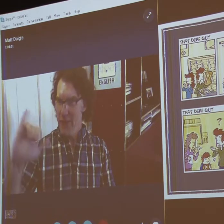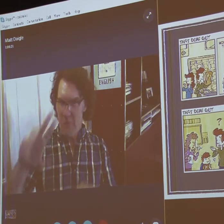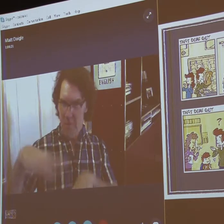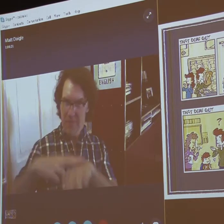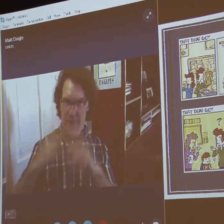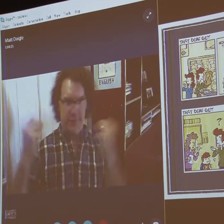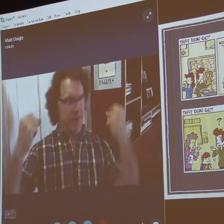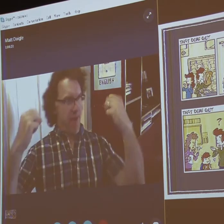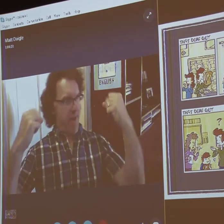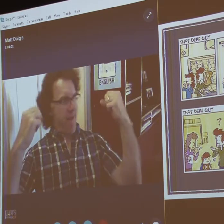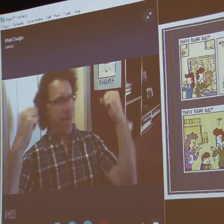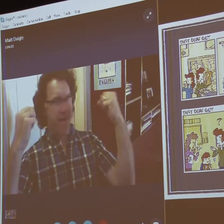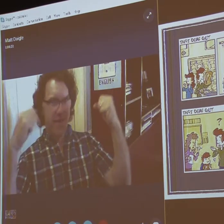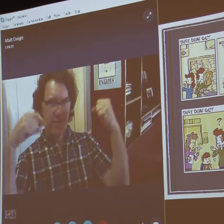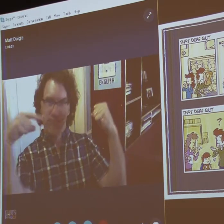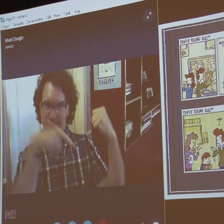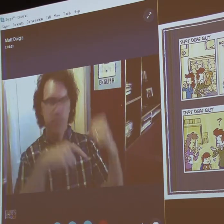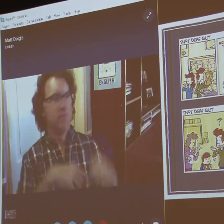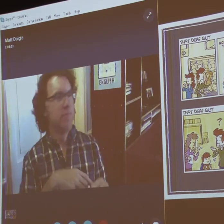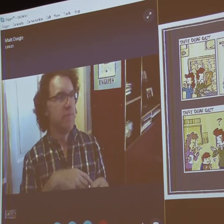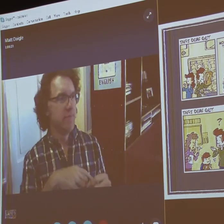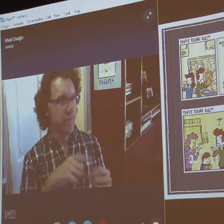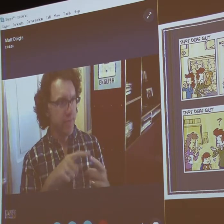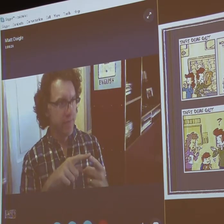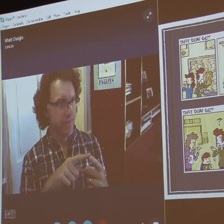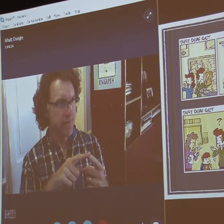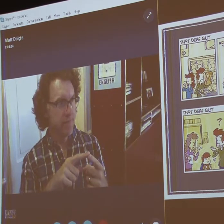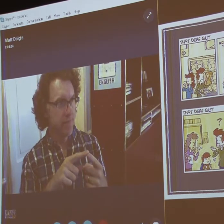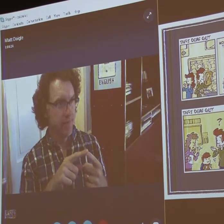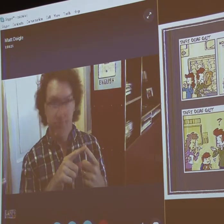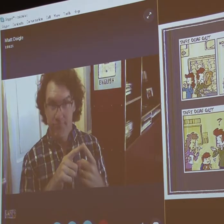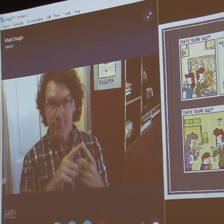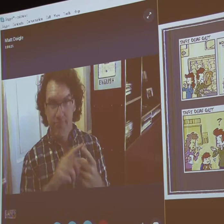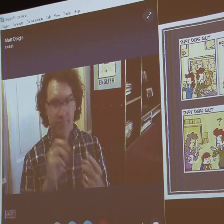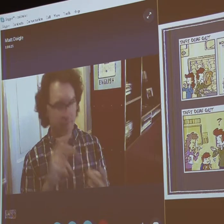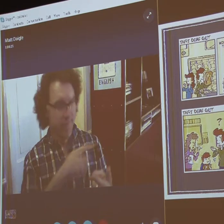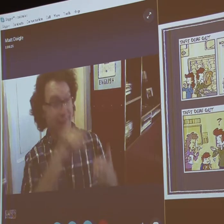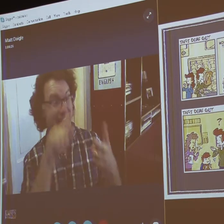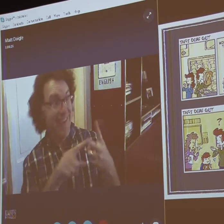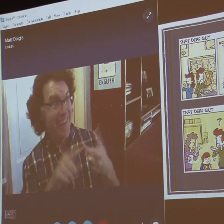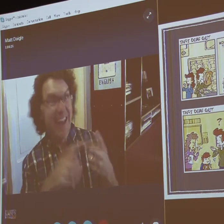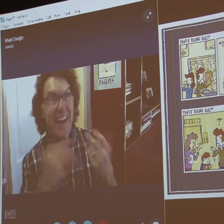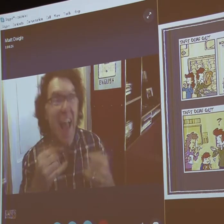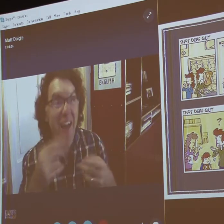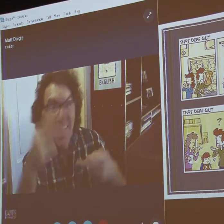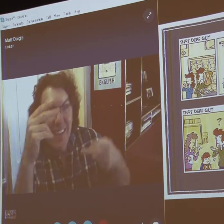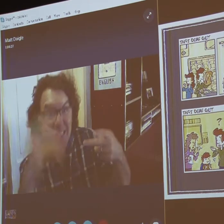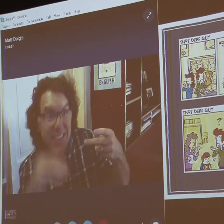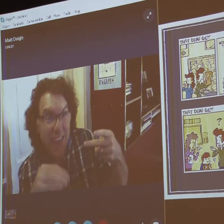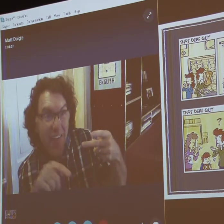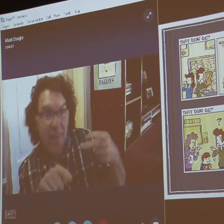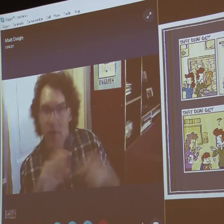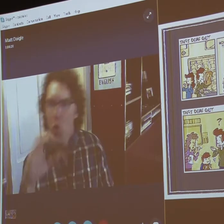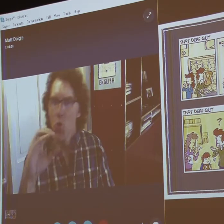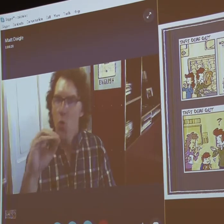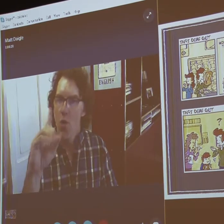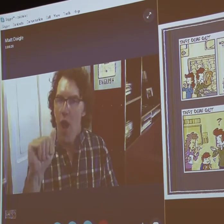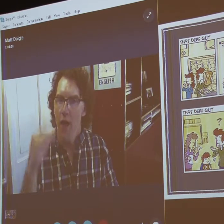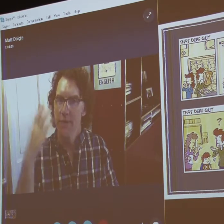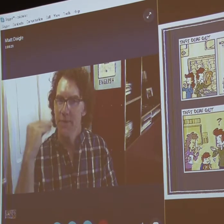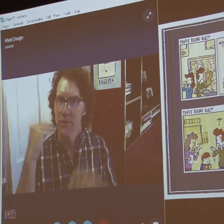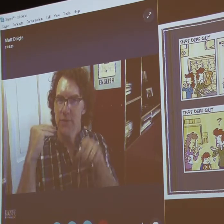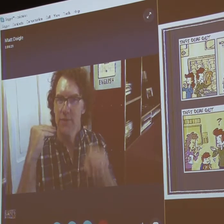aspects of our lives and the part about the grocery store is about, course, sign language. The next one